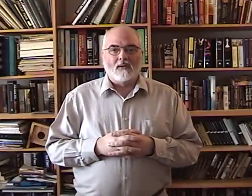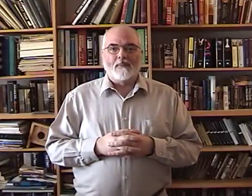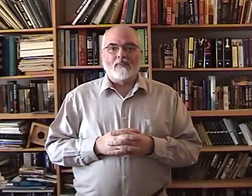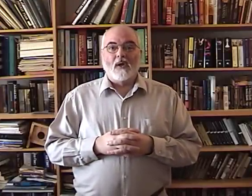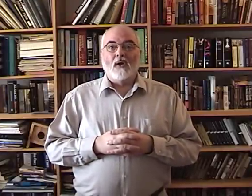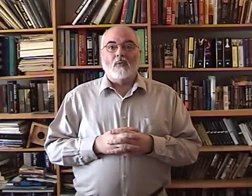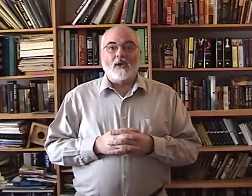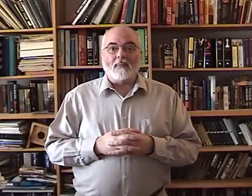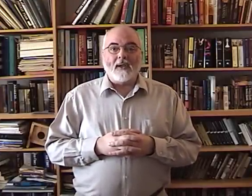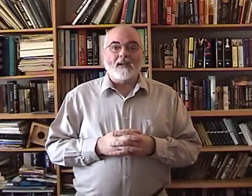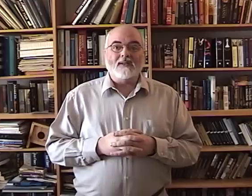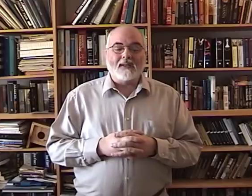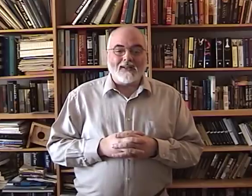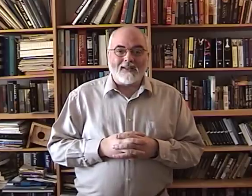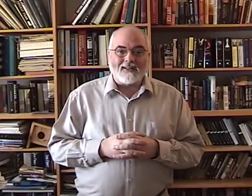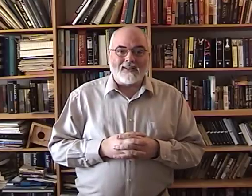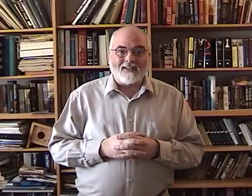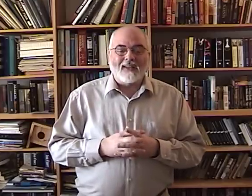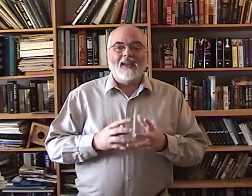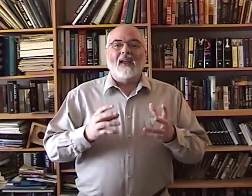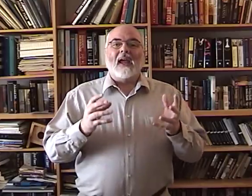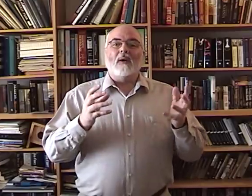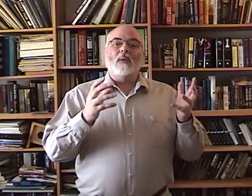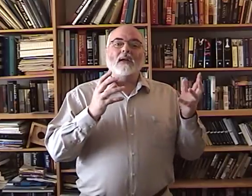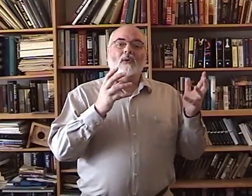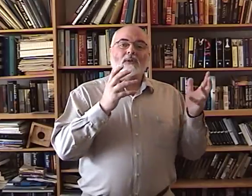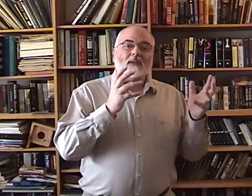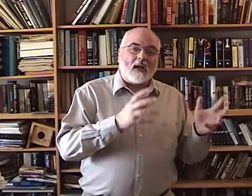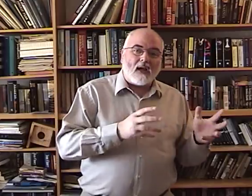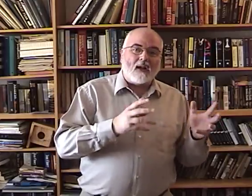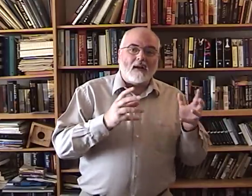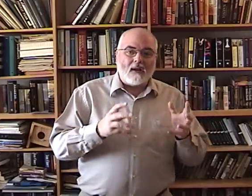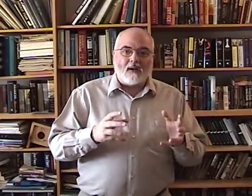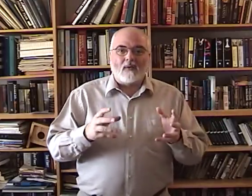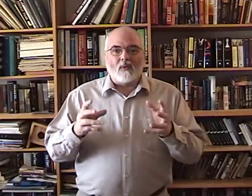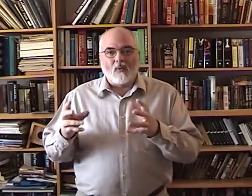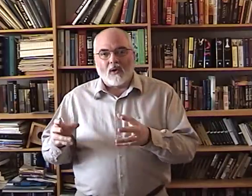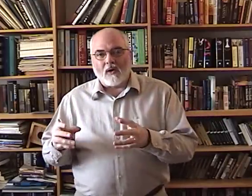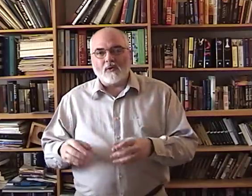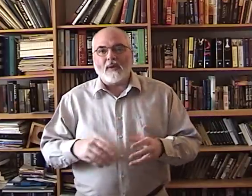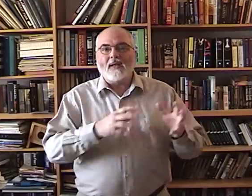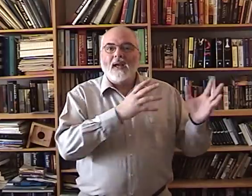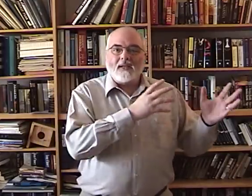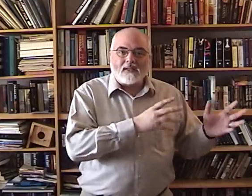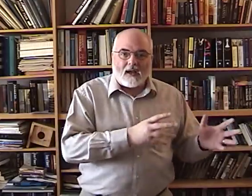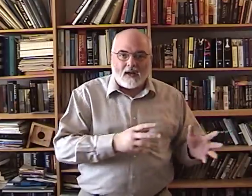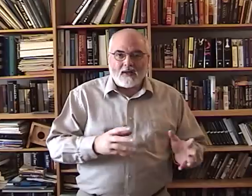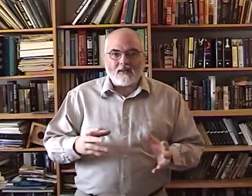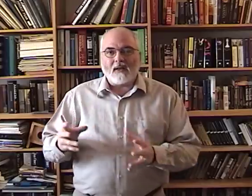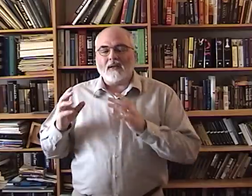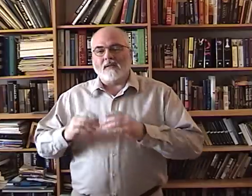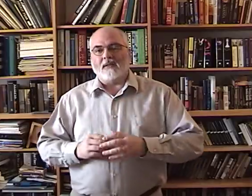we speak in sentences and we don't sign in words we sign in sentences